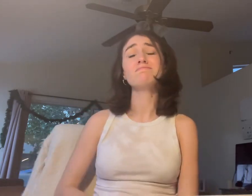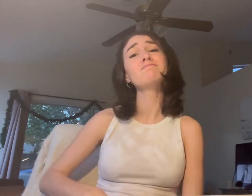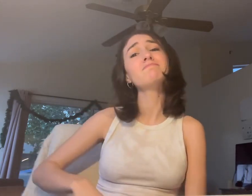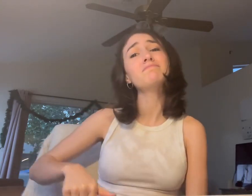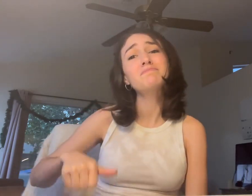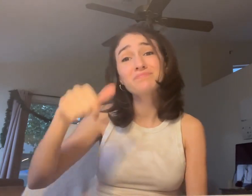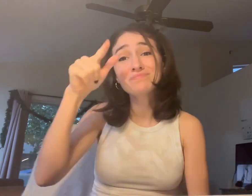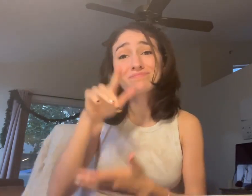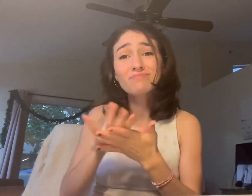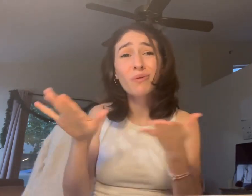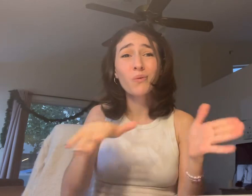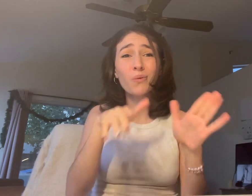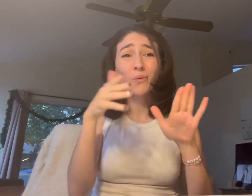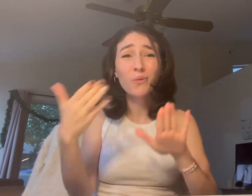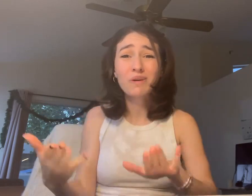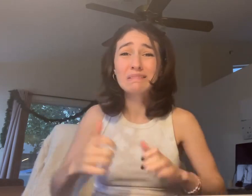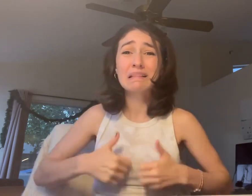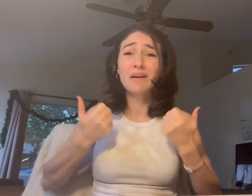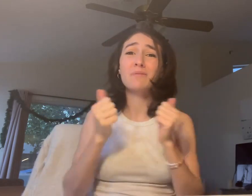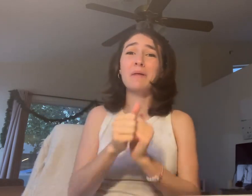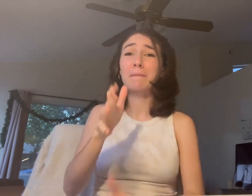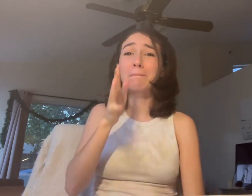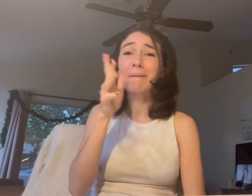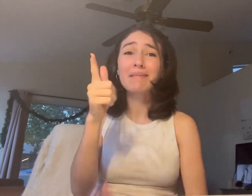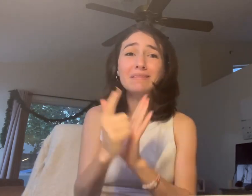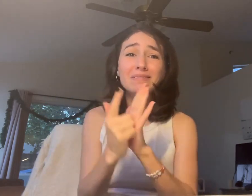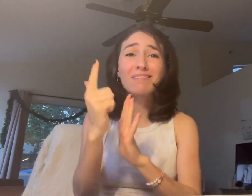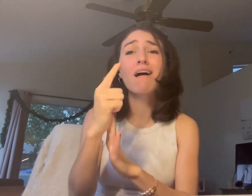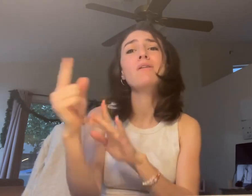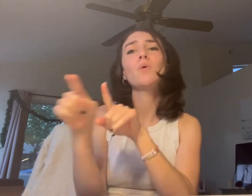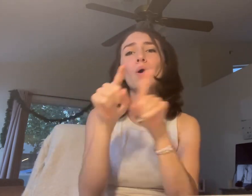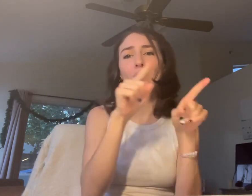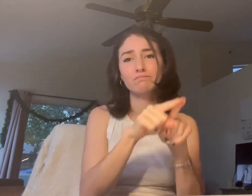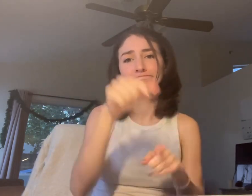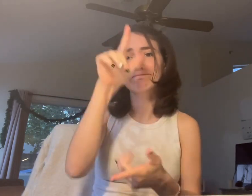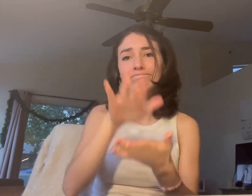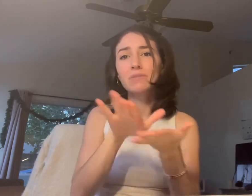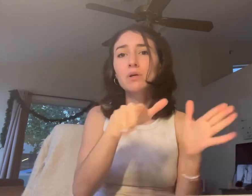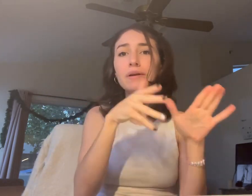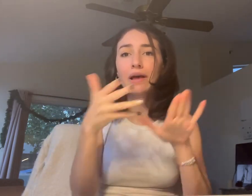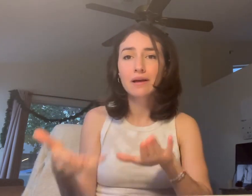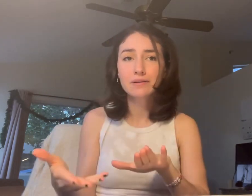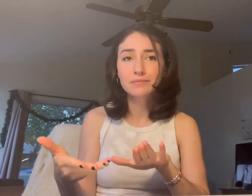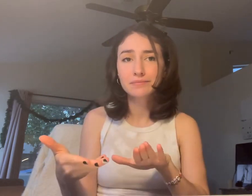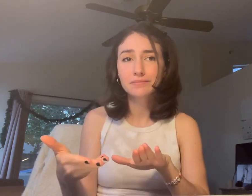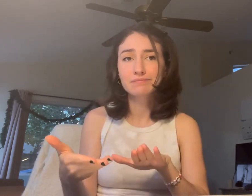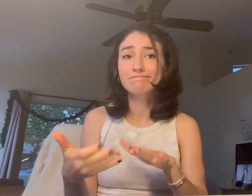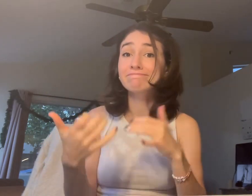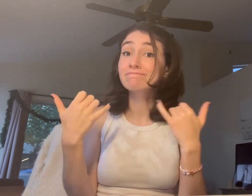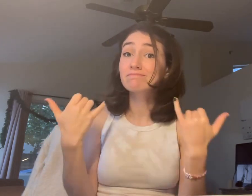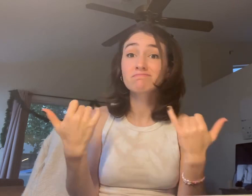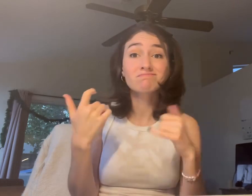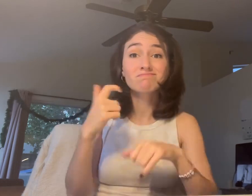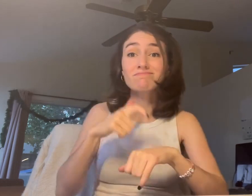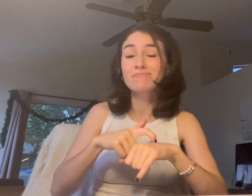And she lived with her mother-in-law. And now it was time to move on.